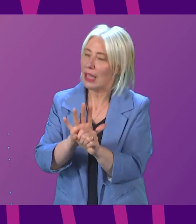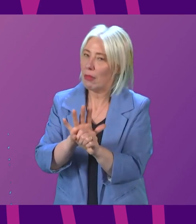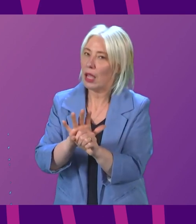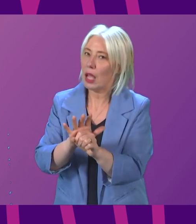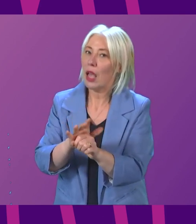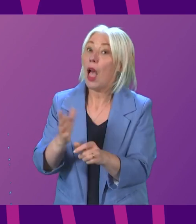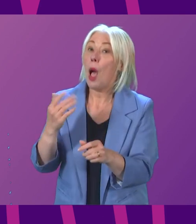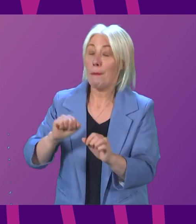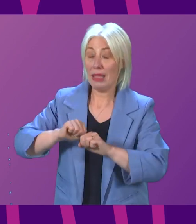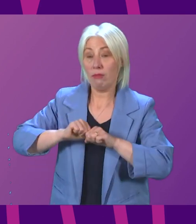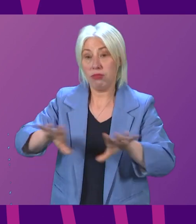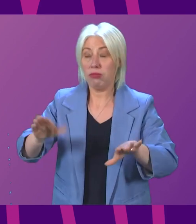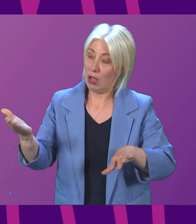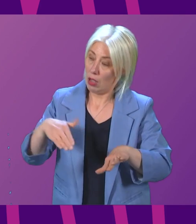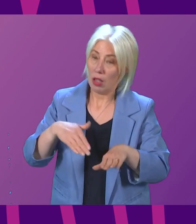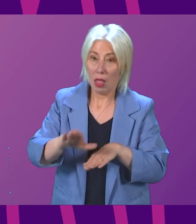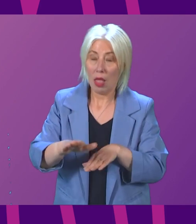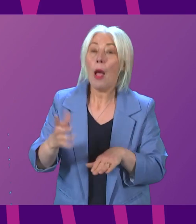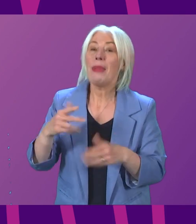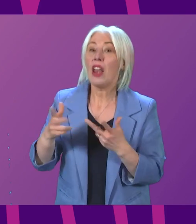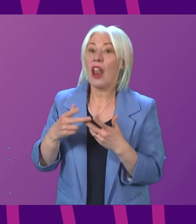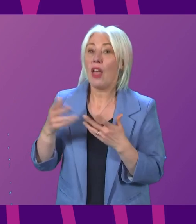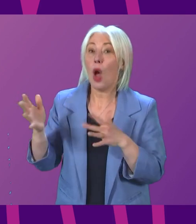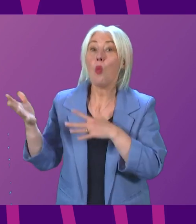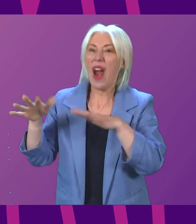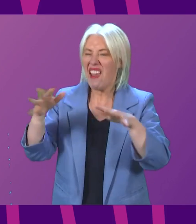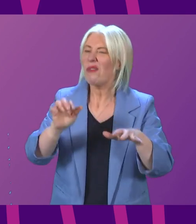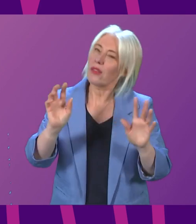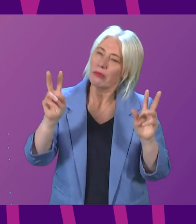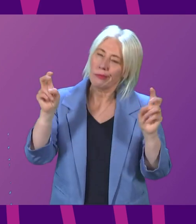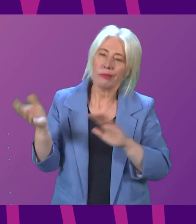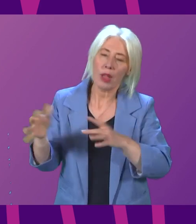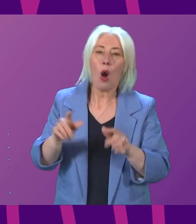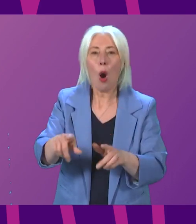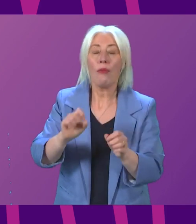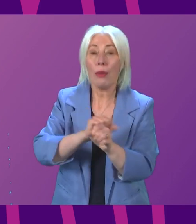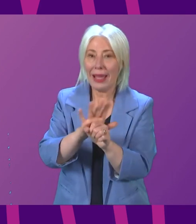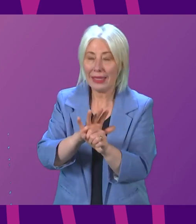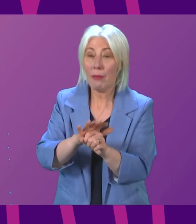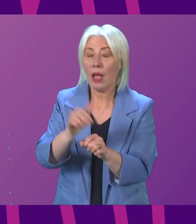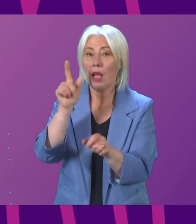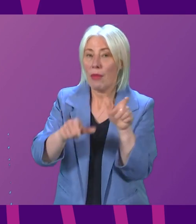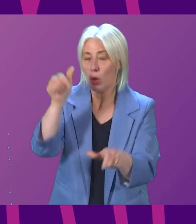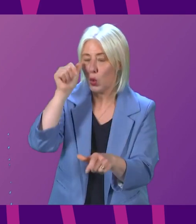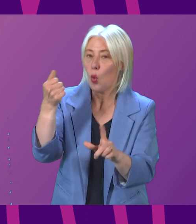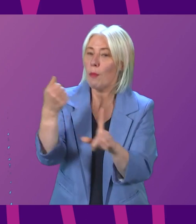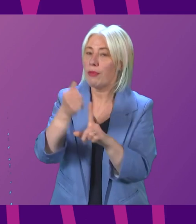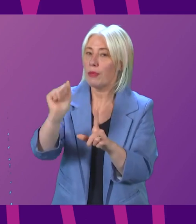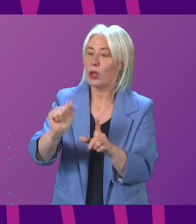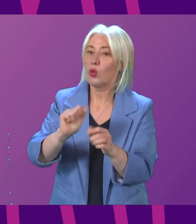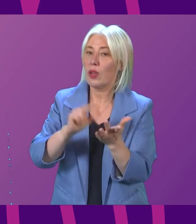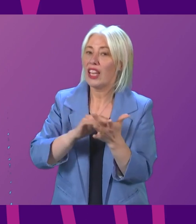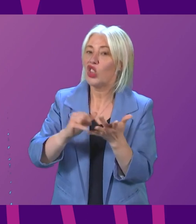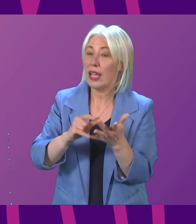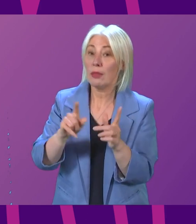wave of the pandemic. I think people understand the impact that that is having in our NHS, but they also see the